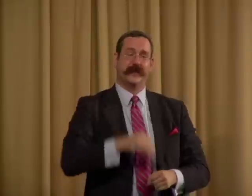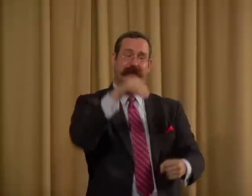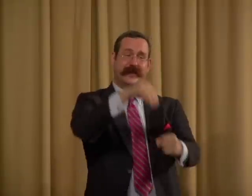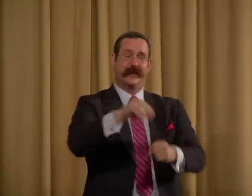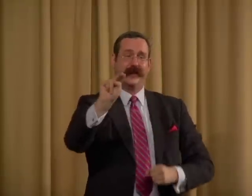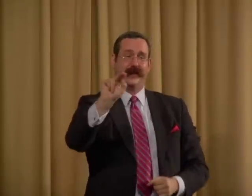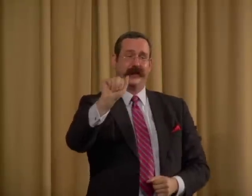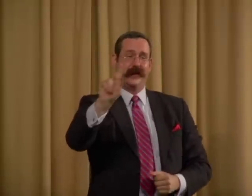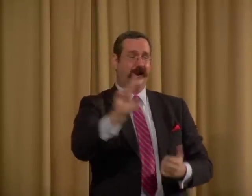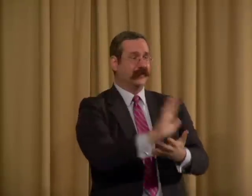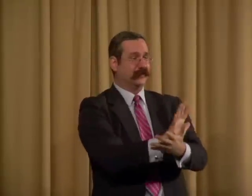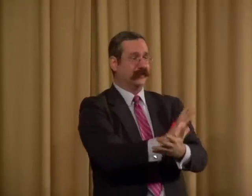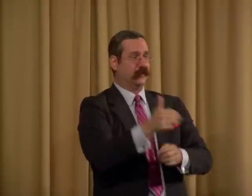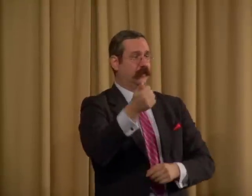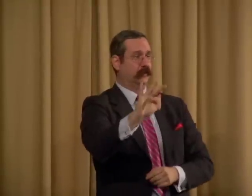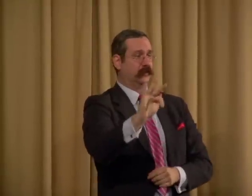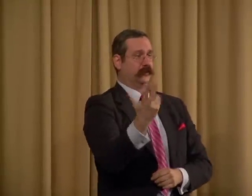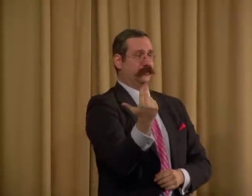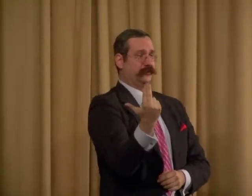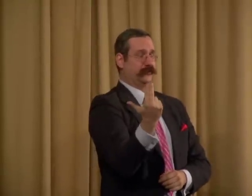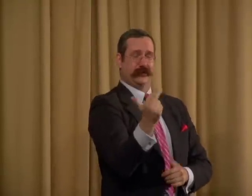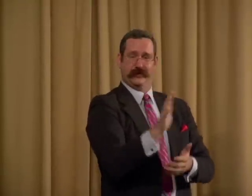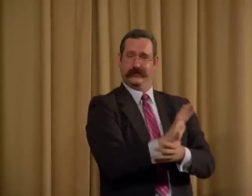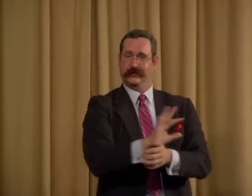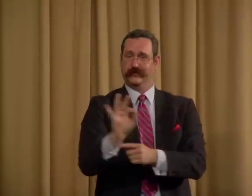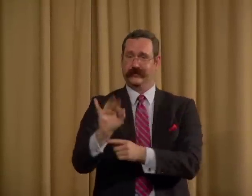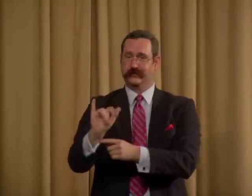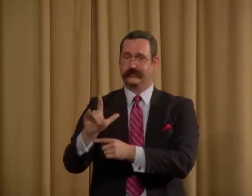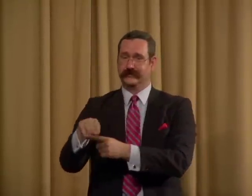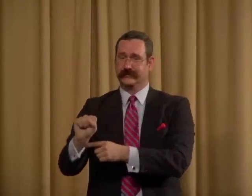Deaf individuals worshipped the religious community.